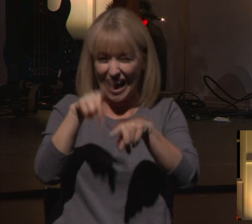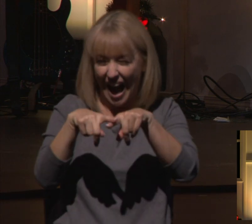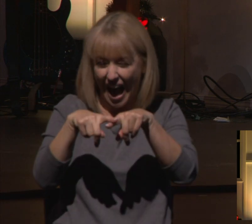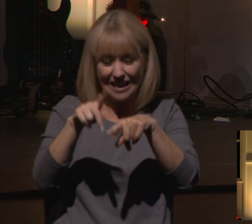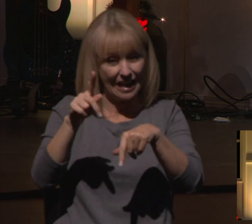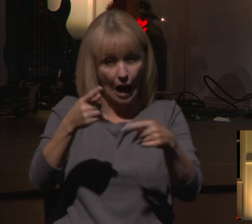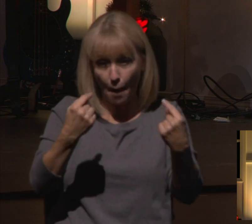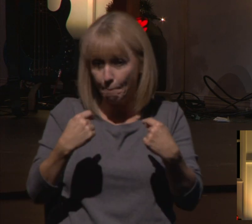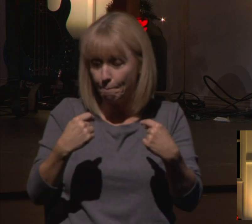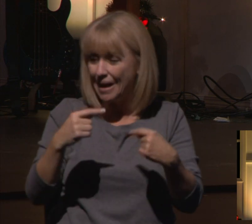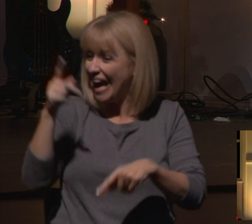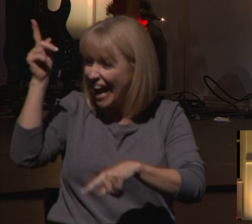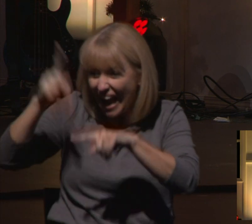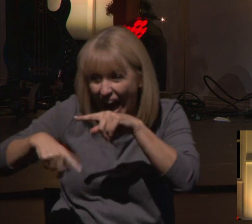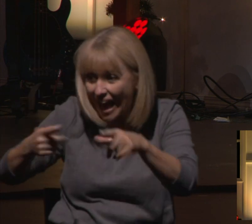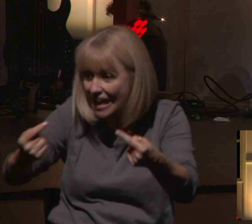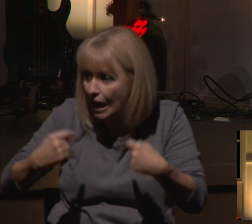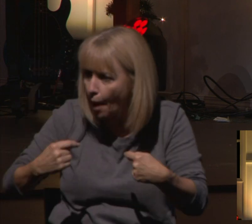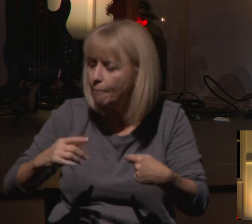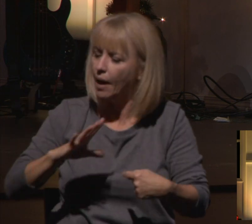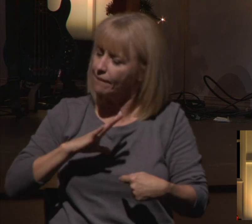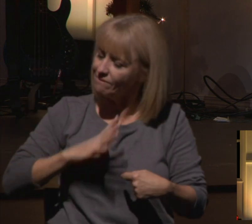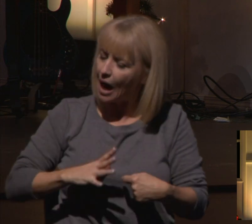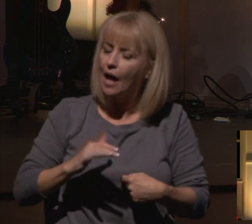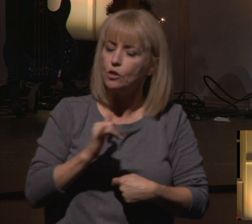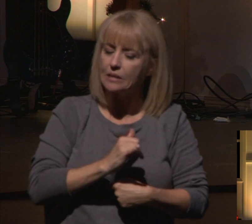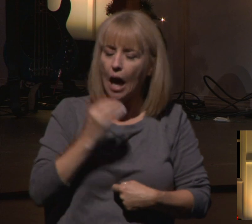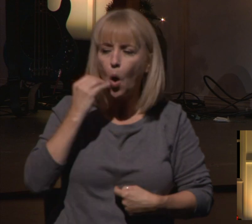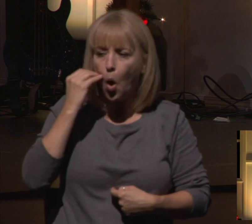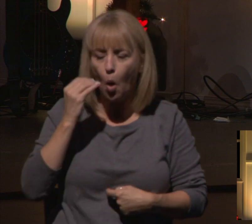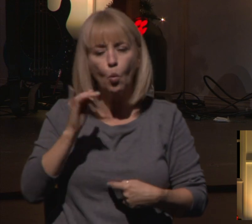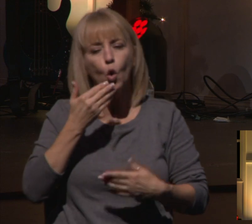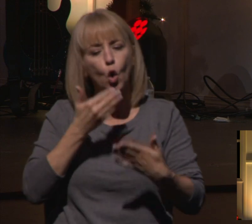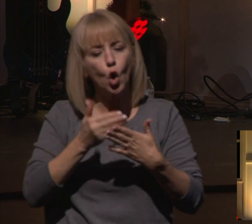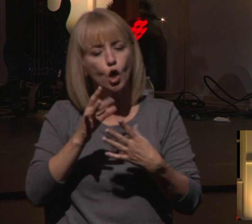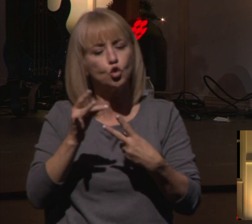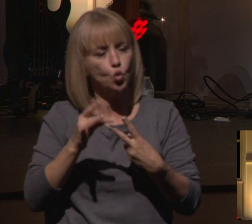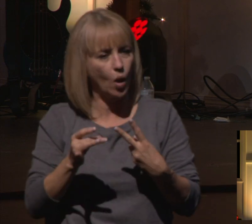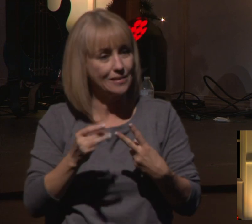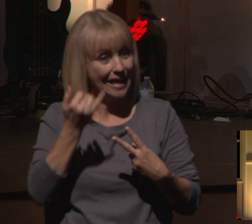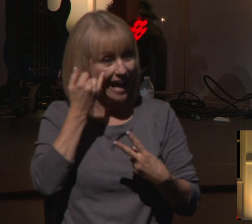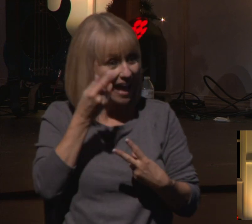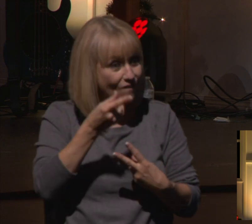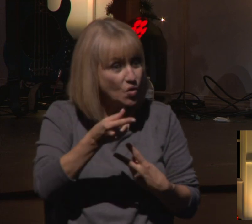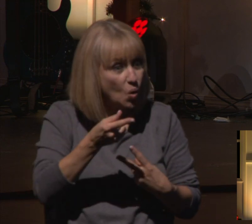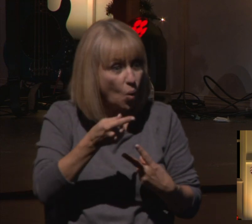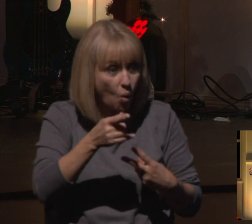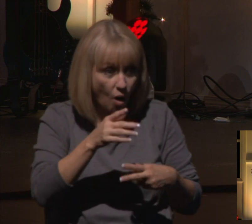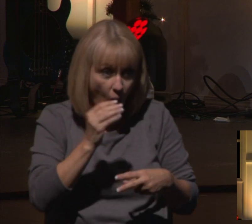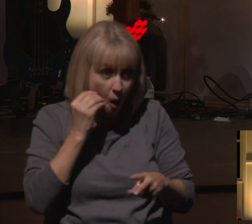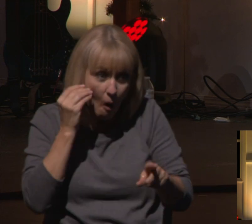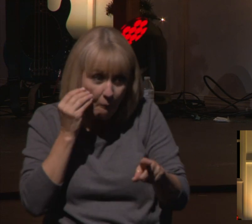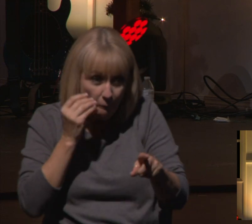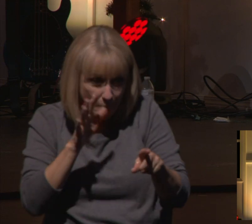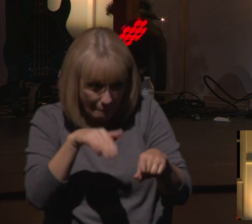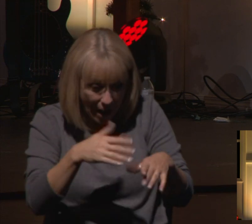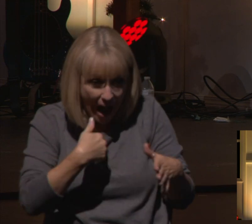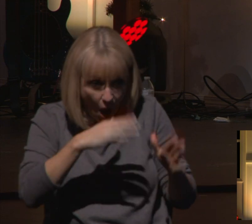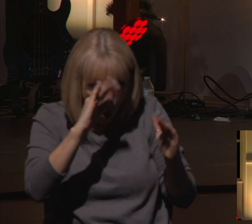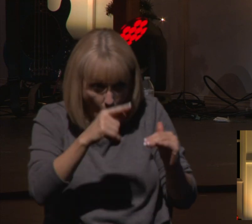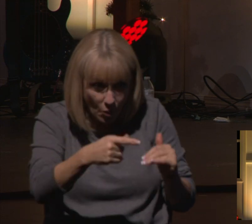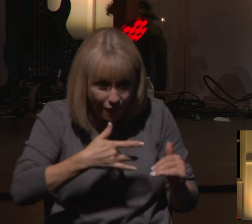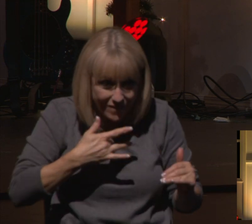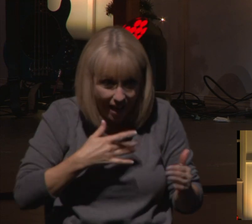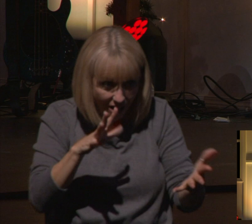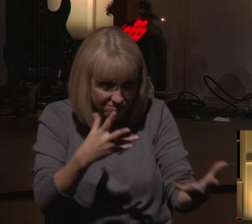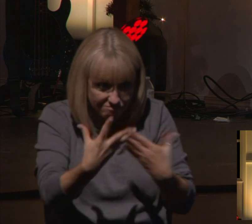great option to be together with your family. And so for those of you online, man, welcome to Harvester Christian Church. I hope you feel part of the family here